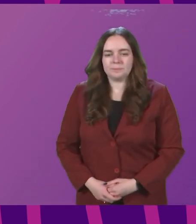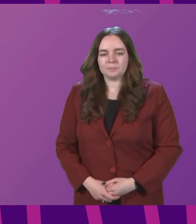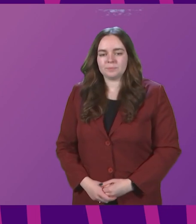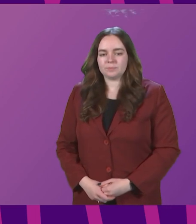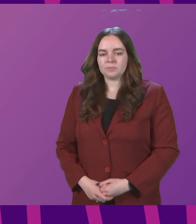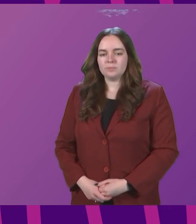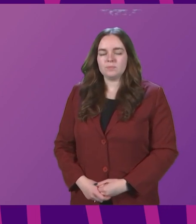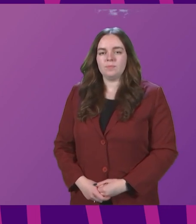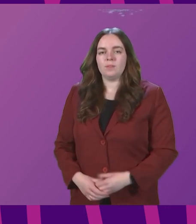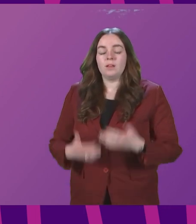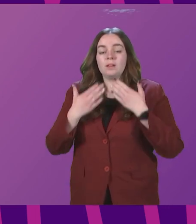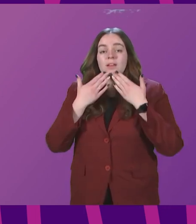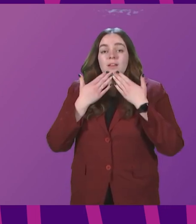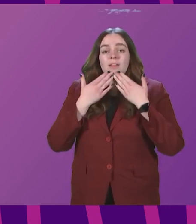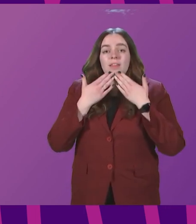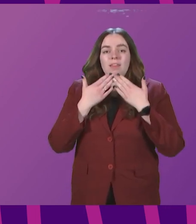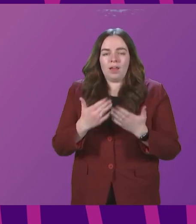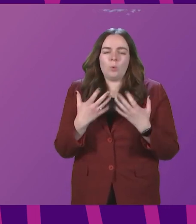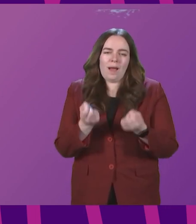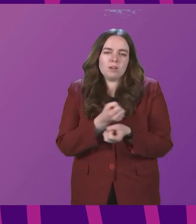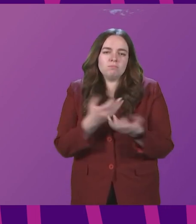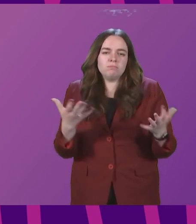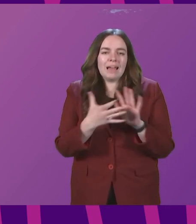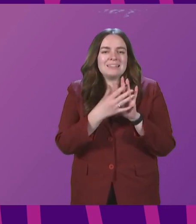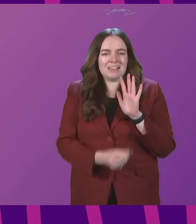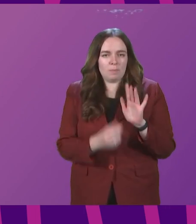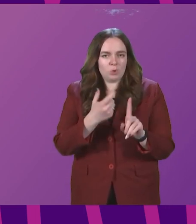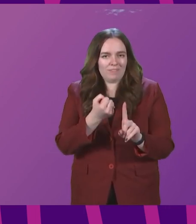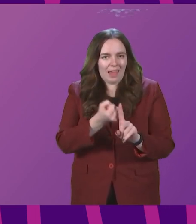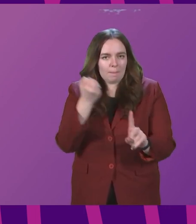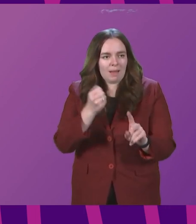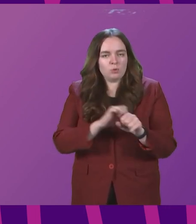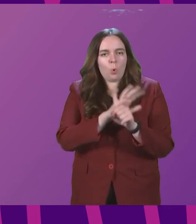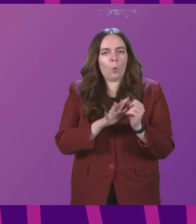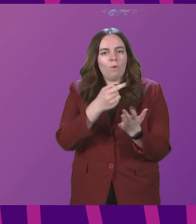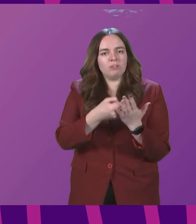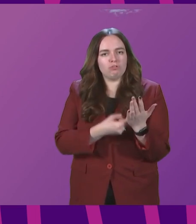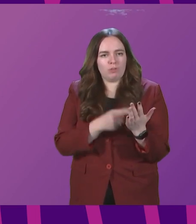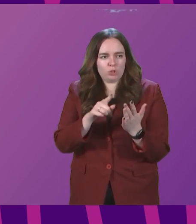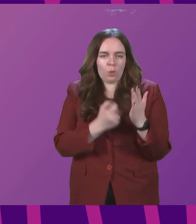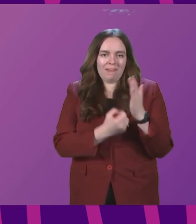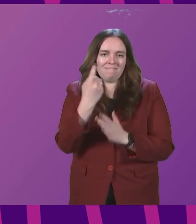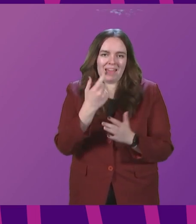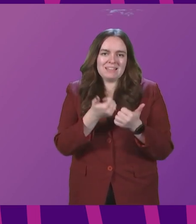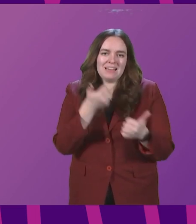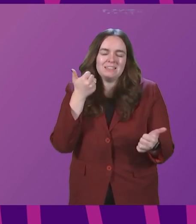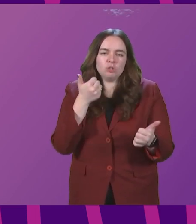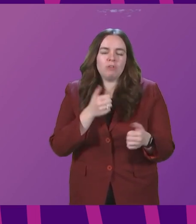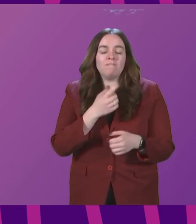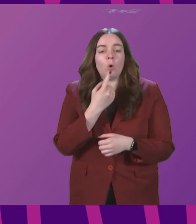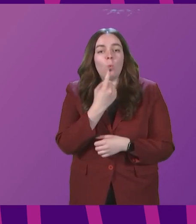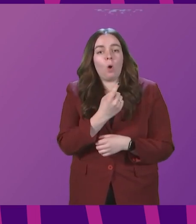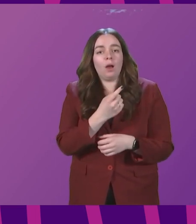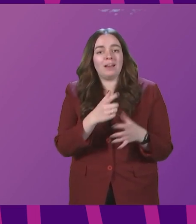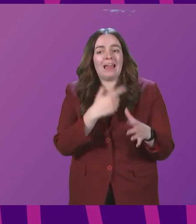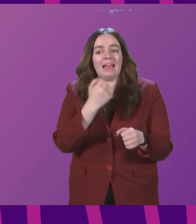Thank you. There are many examples of the impact of COVID restrictions on the events industry. For one agency,